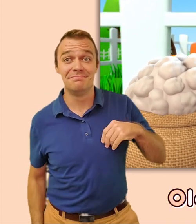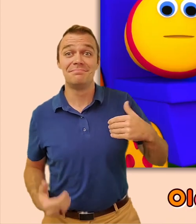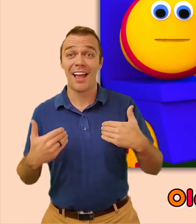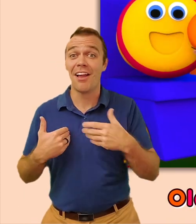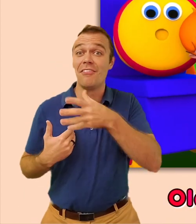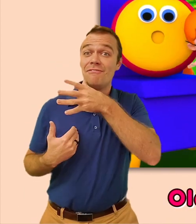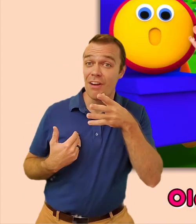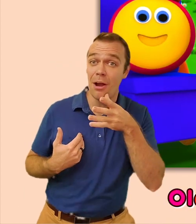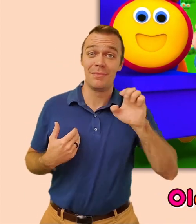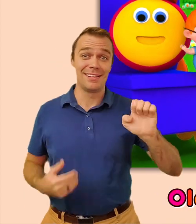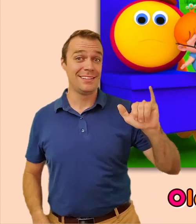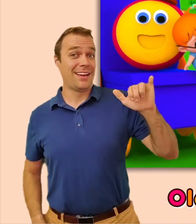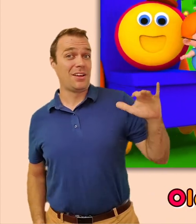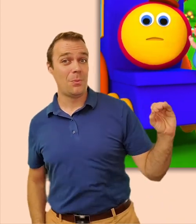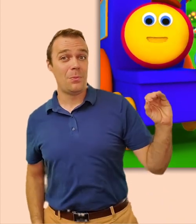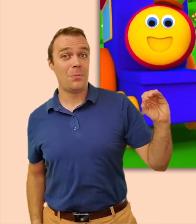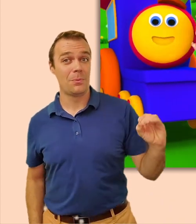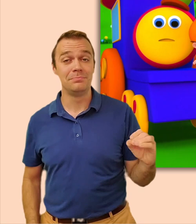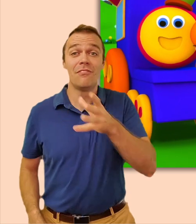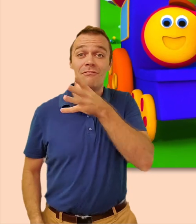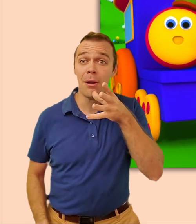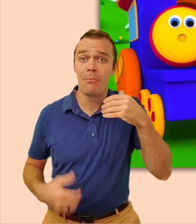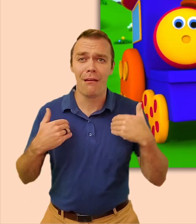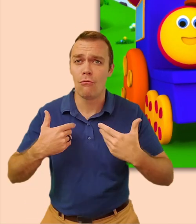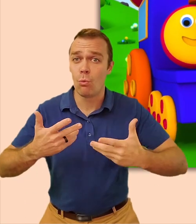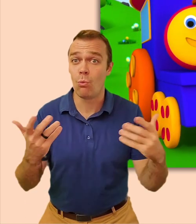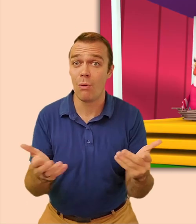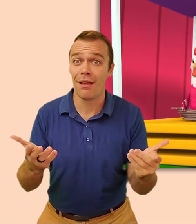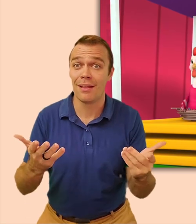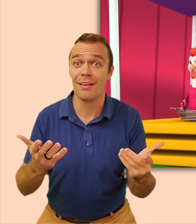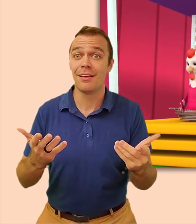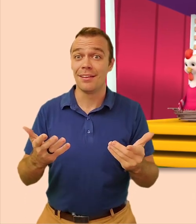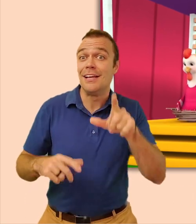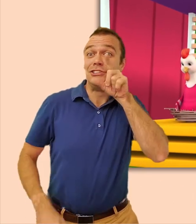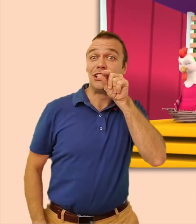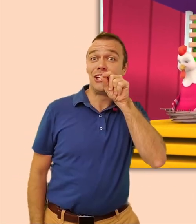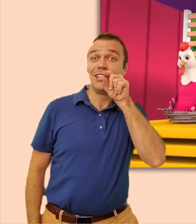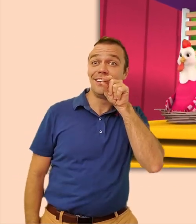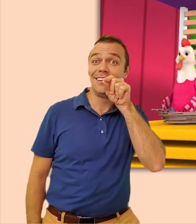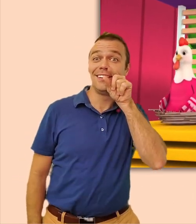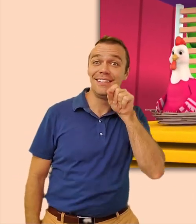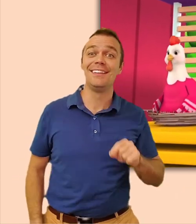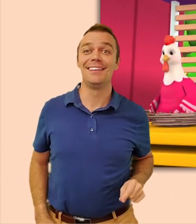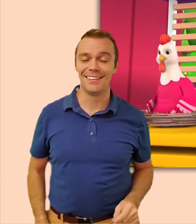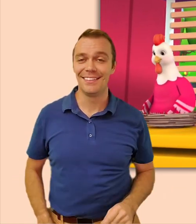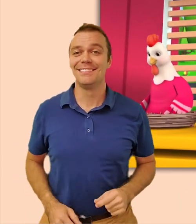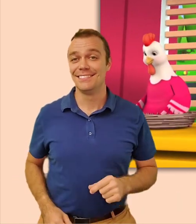Old MacDonald had a farm, E-I-E-I-O And on his farm he had some chicken, E-I-E-I